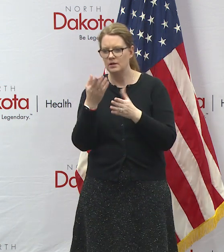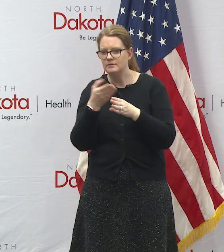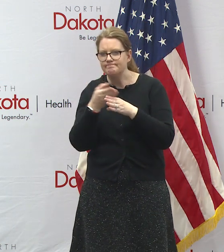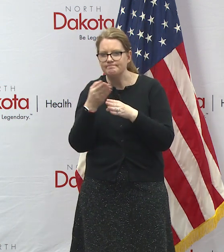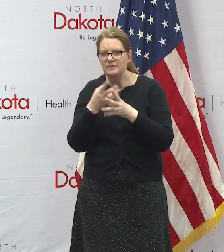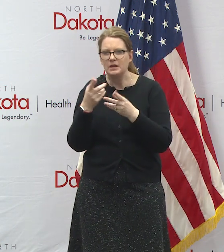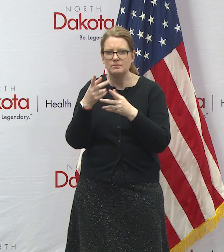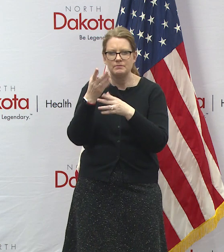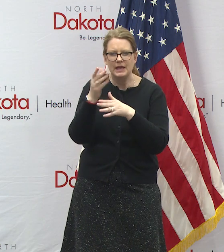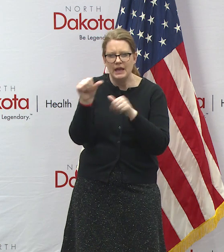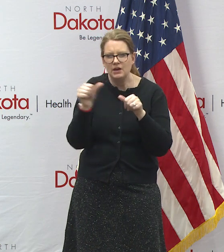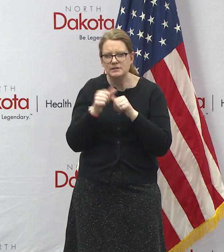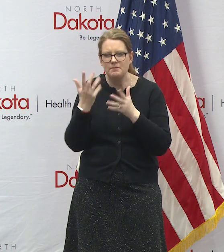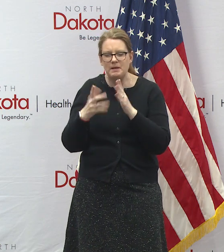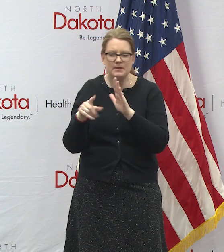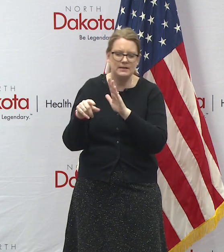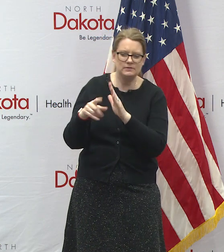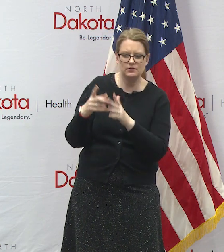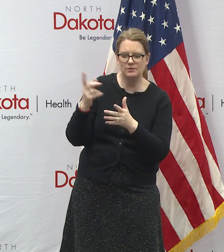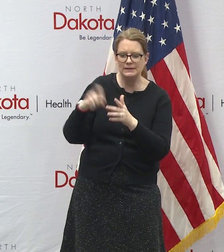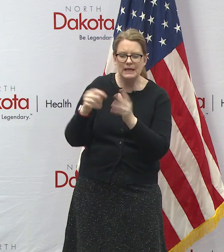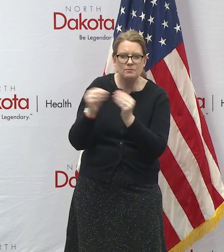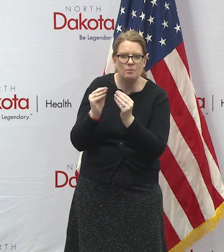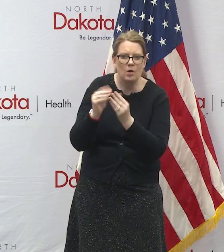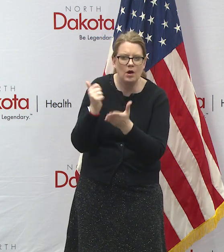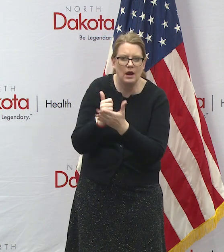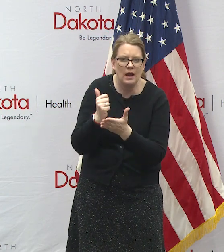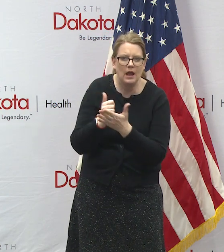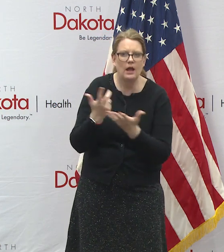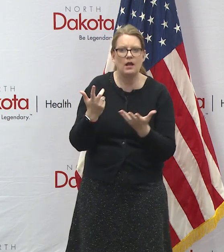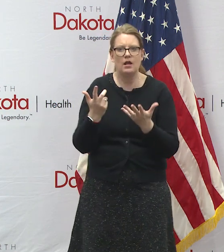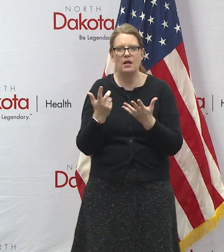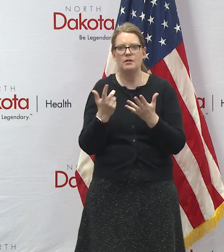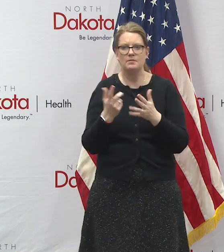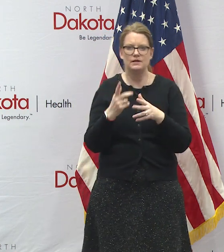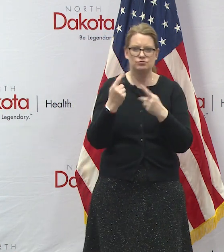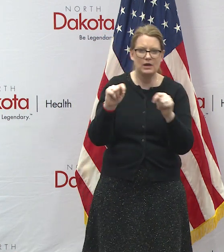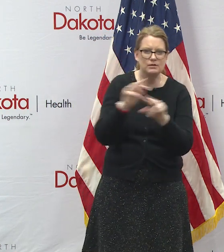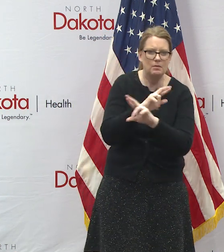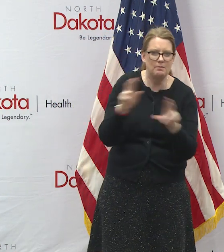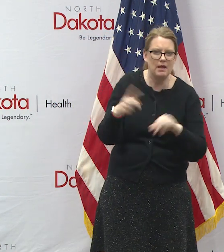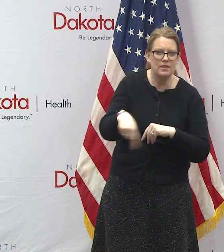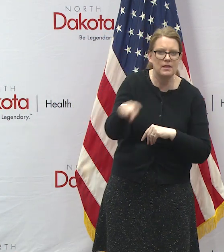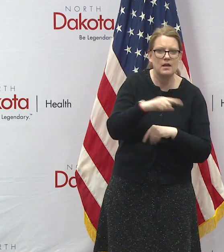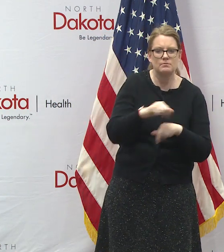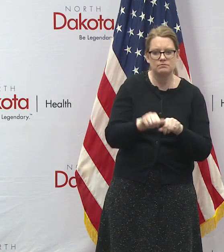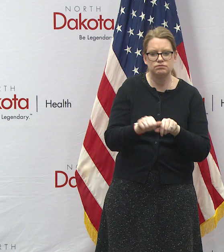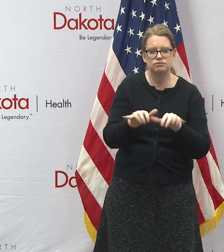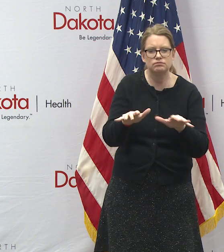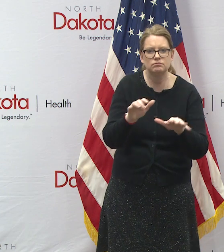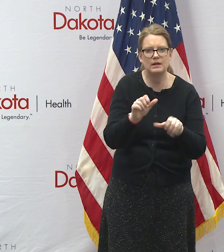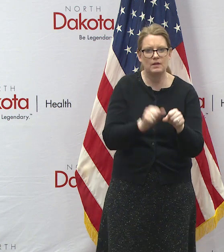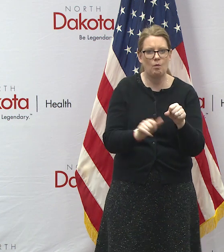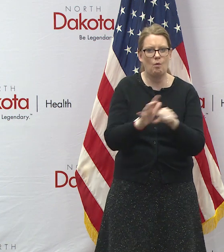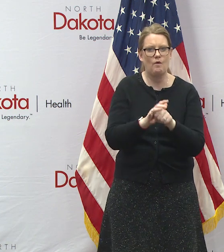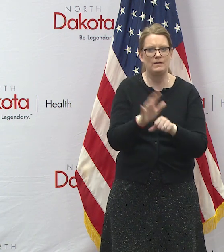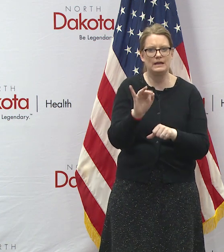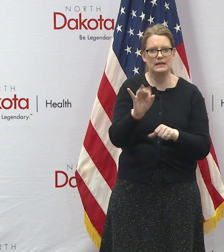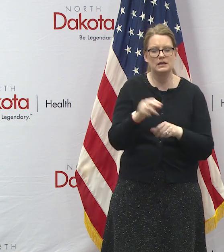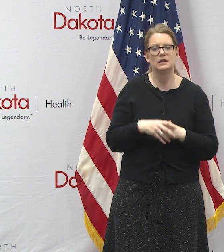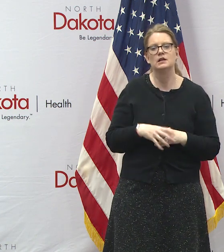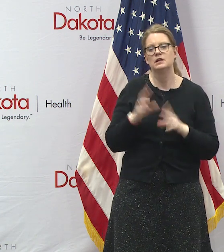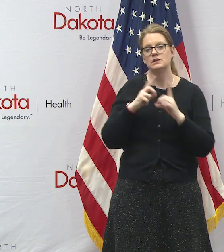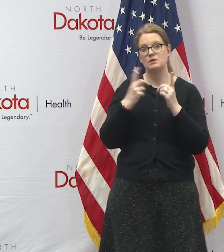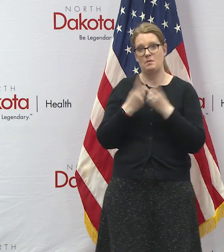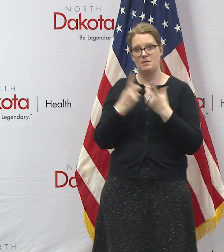and suggested help them prepare for what was likely coming with covet 19. uh the health department north coast department health has heard many